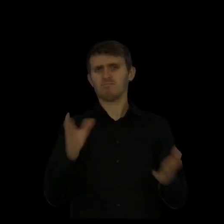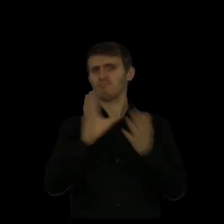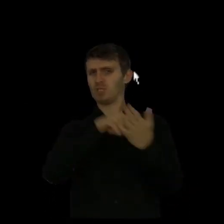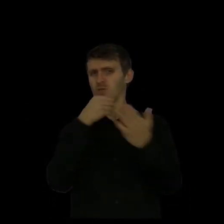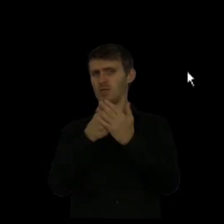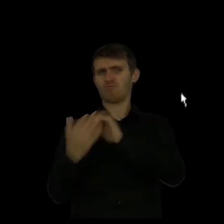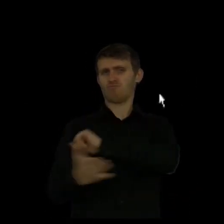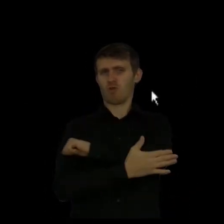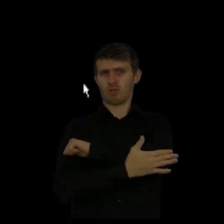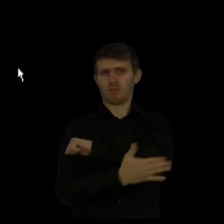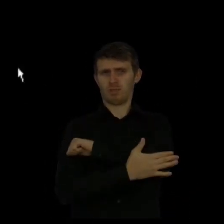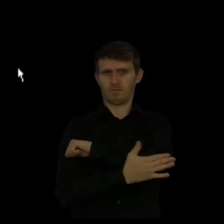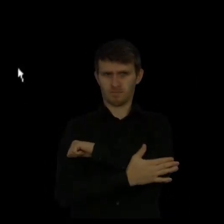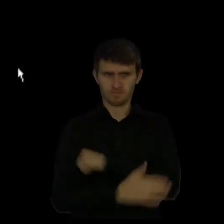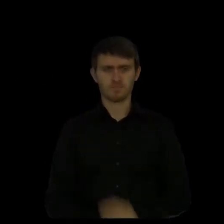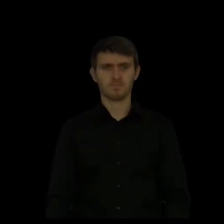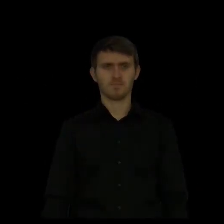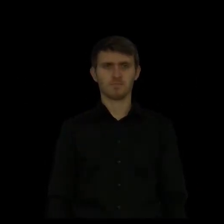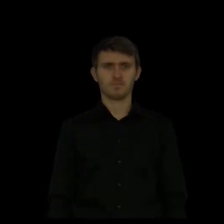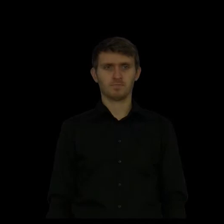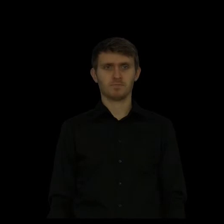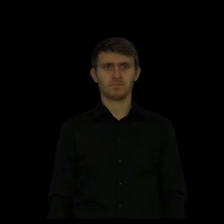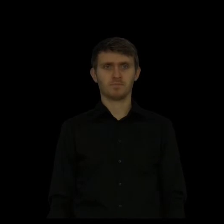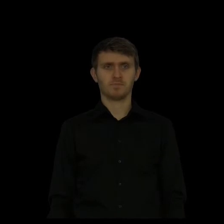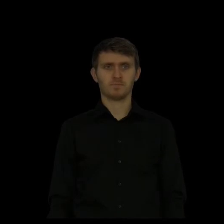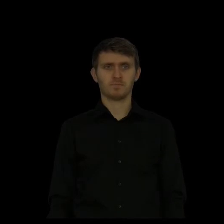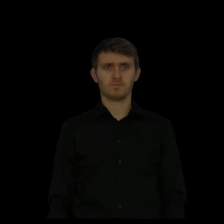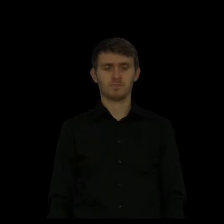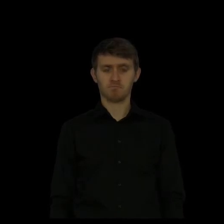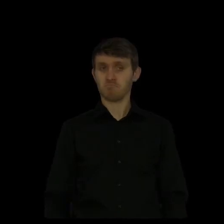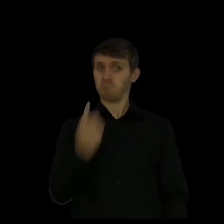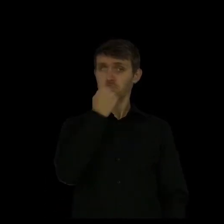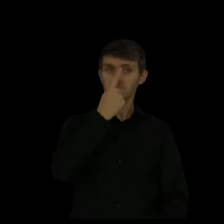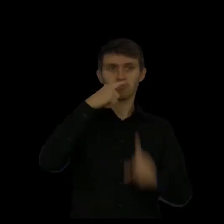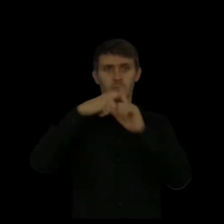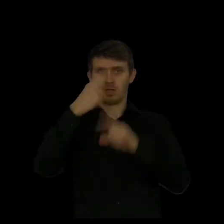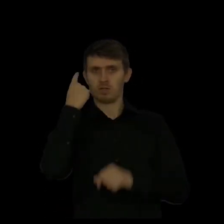could say, some problems. Well, let's say I start with an old classic.